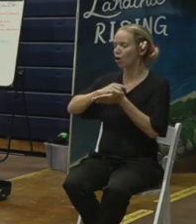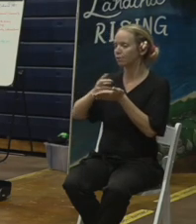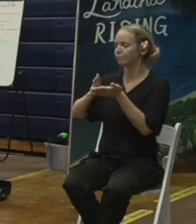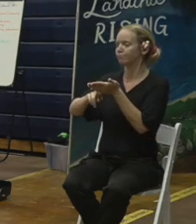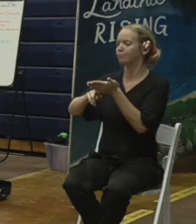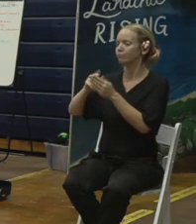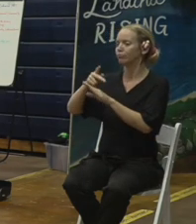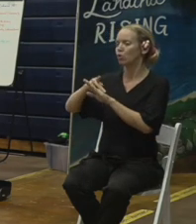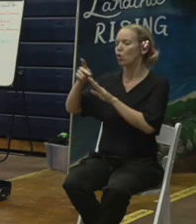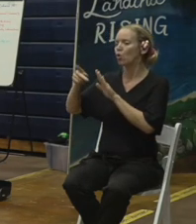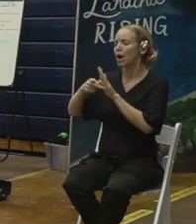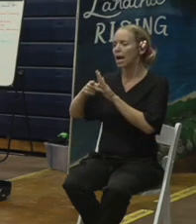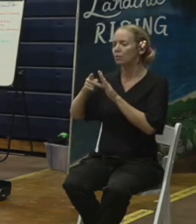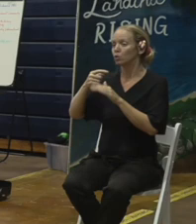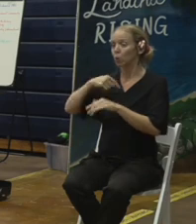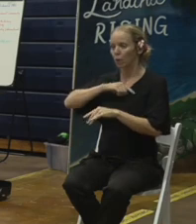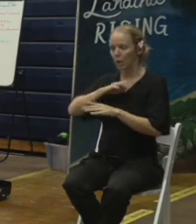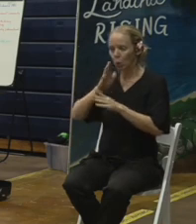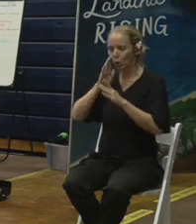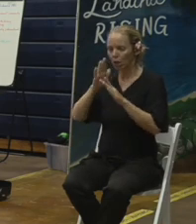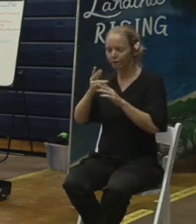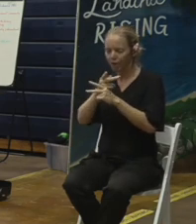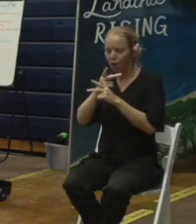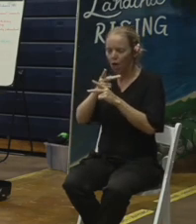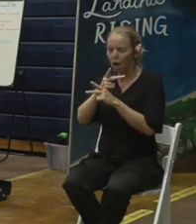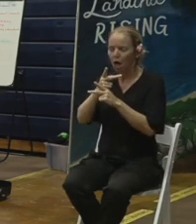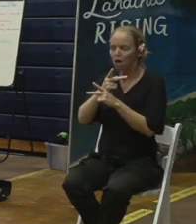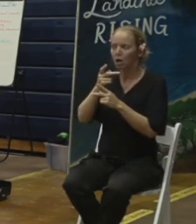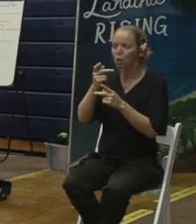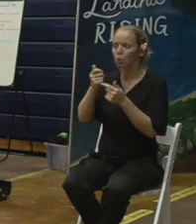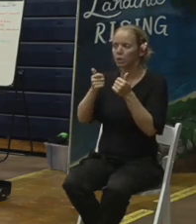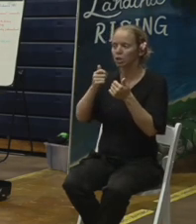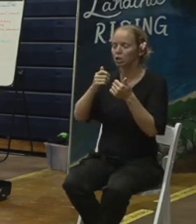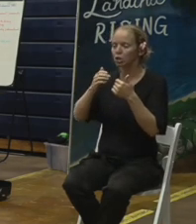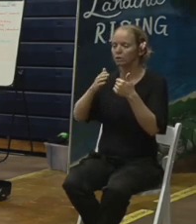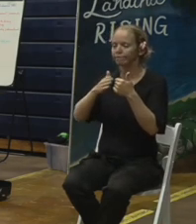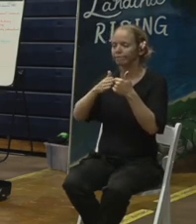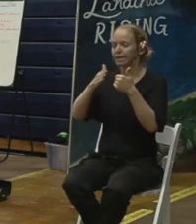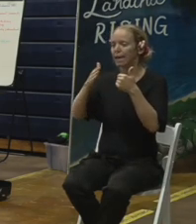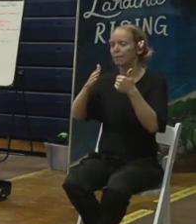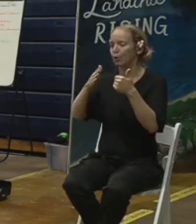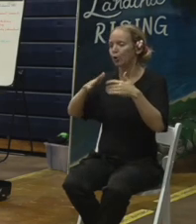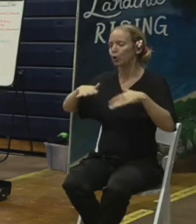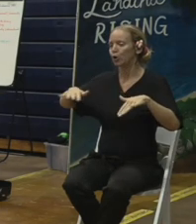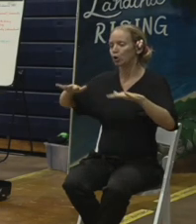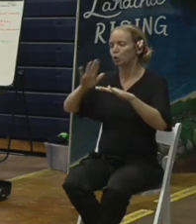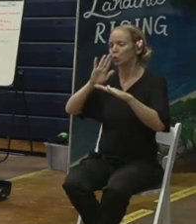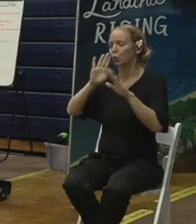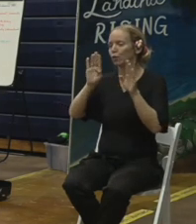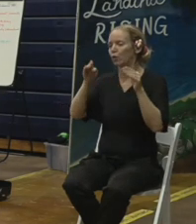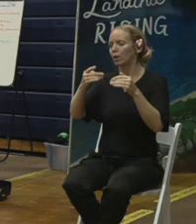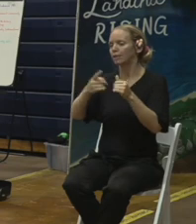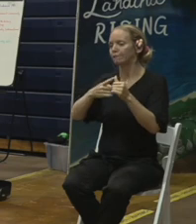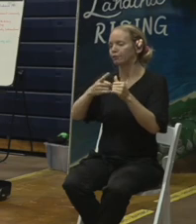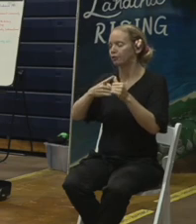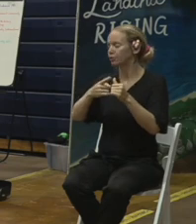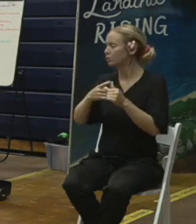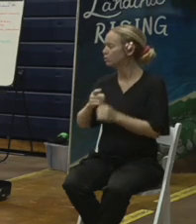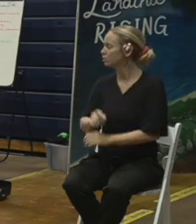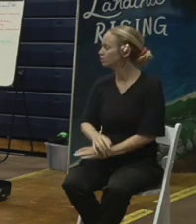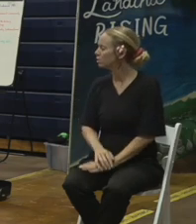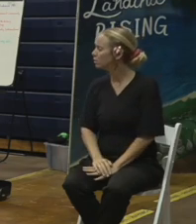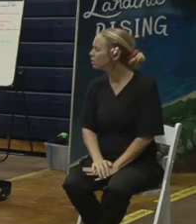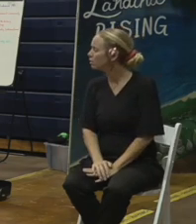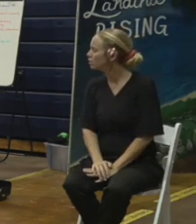we focus that effort thank you Colonel can you address dust control while